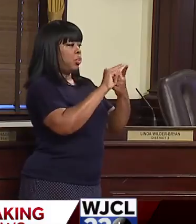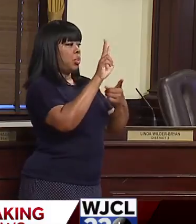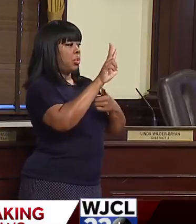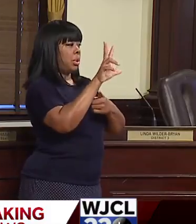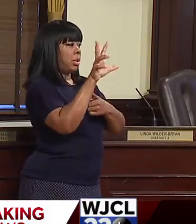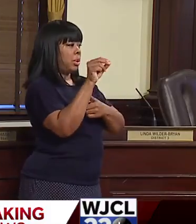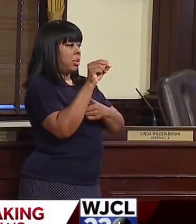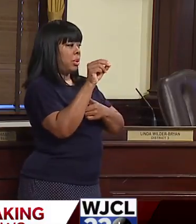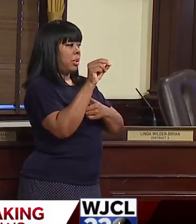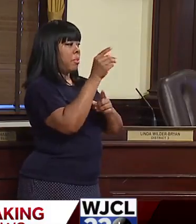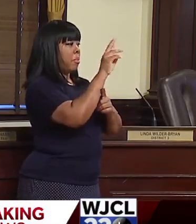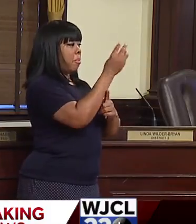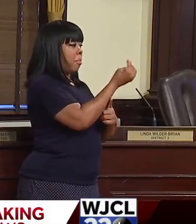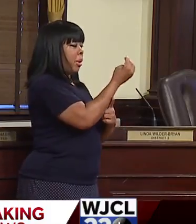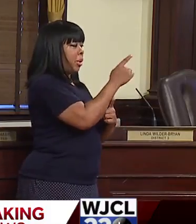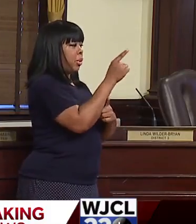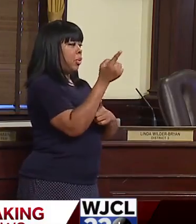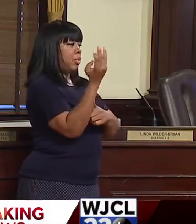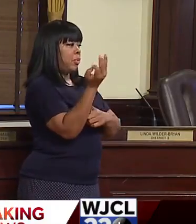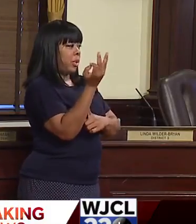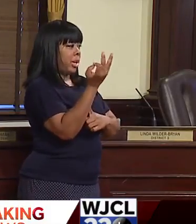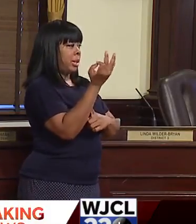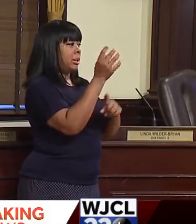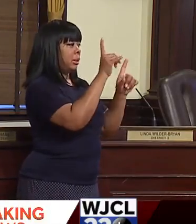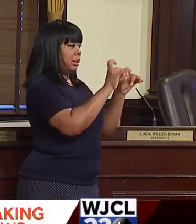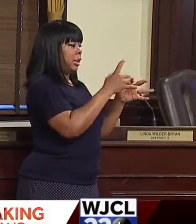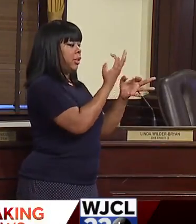.m. Monday through Friday.